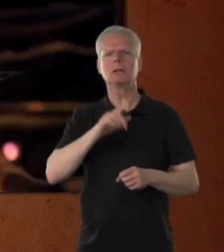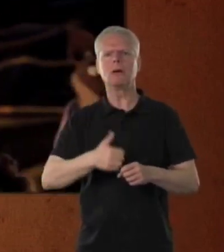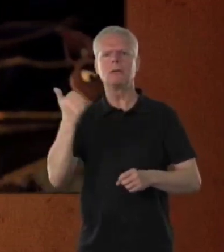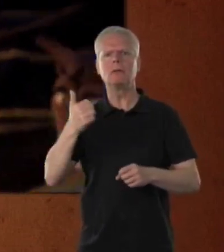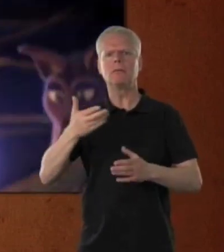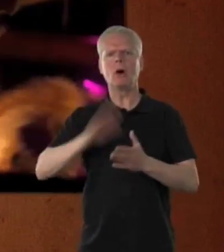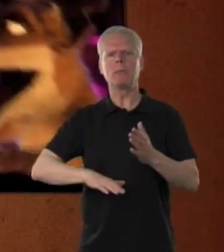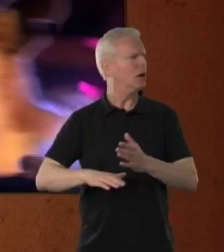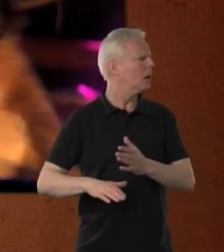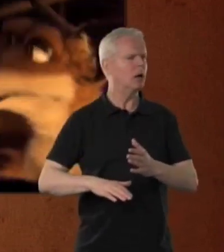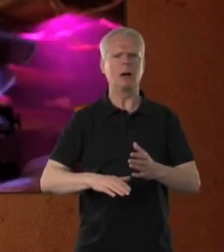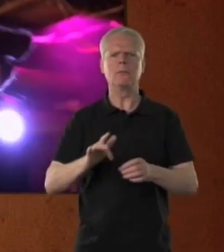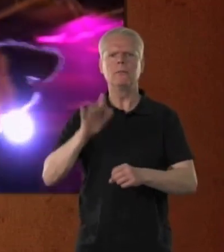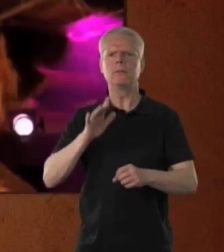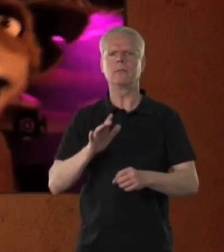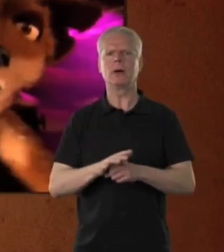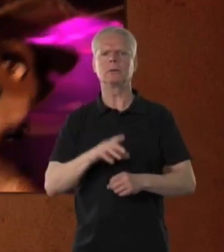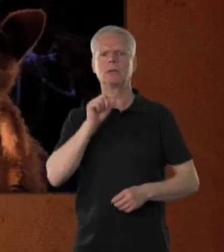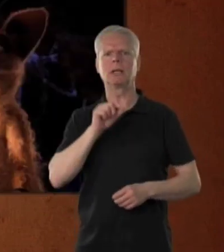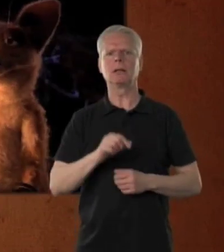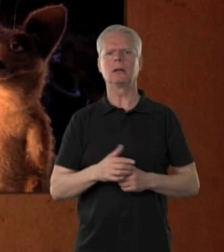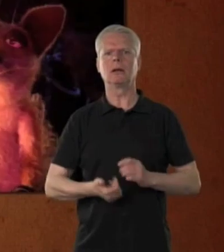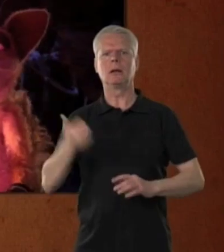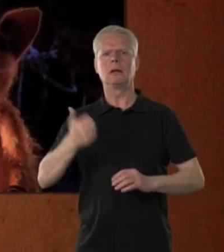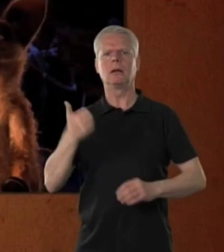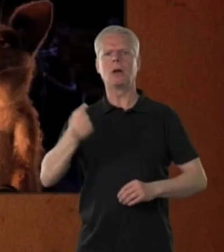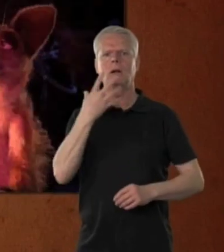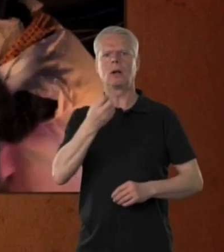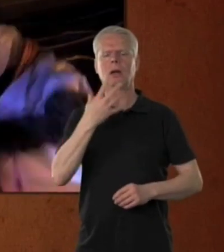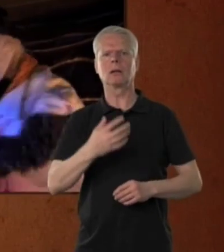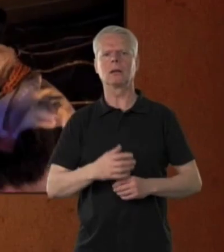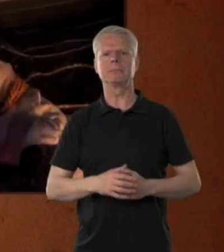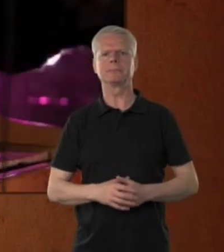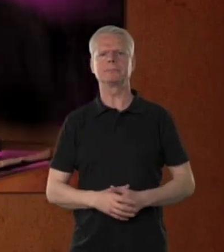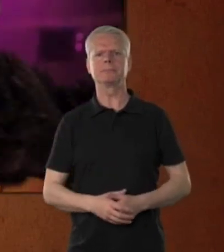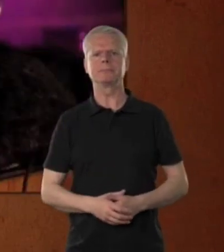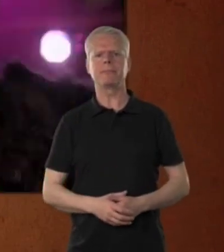**** them back where they belong. **** chickens. **** them all the way to Hong Kong.